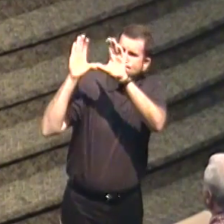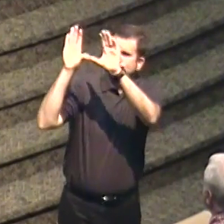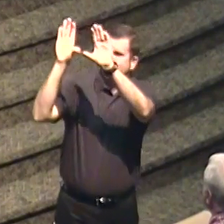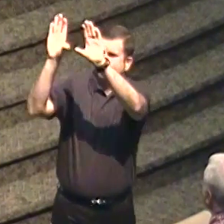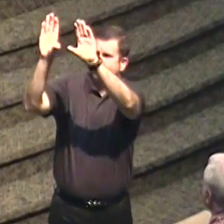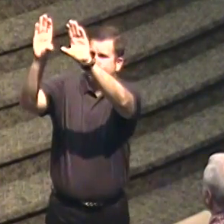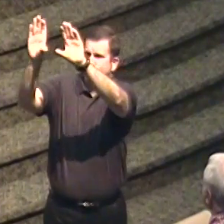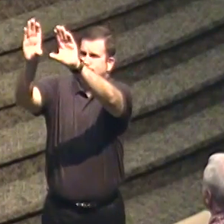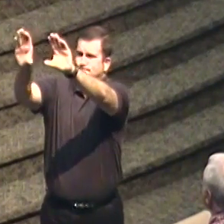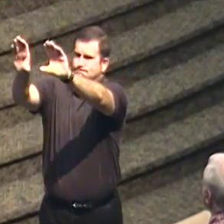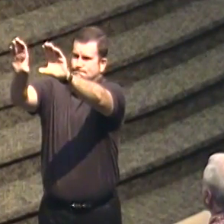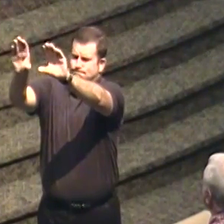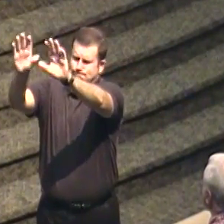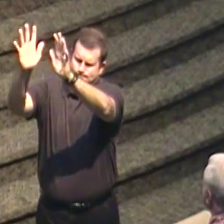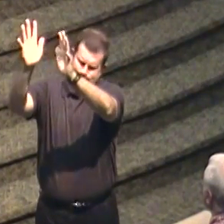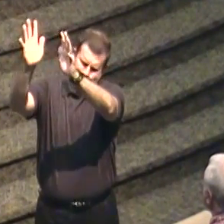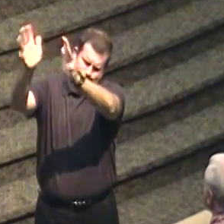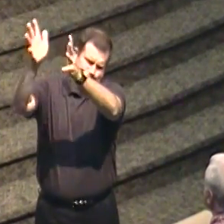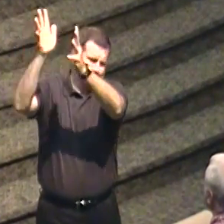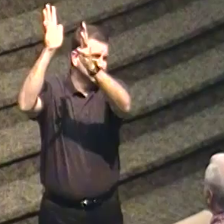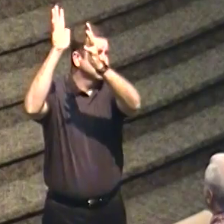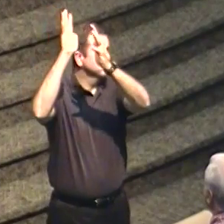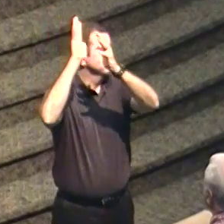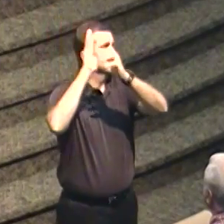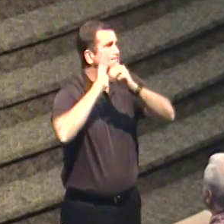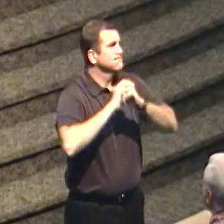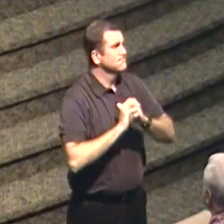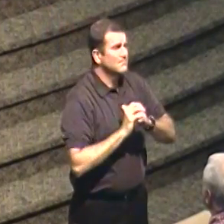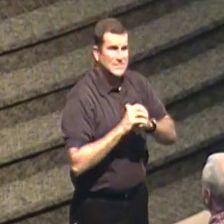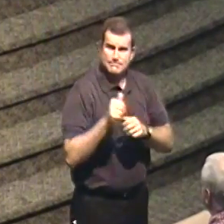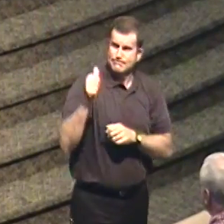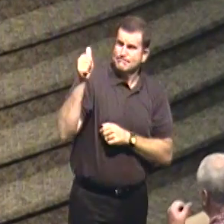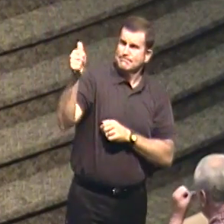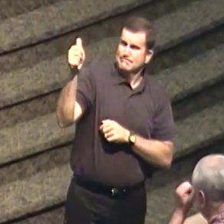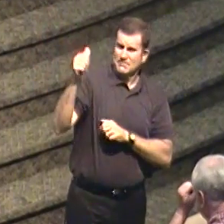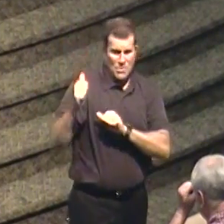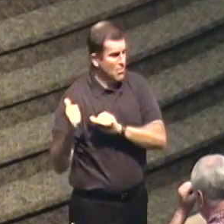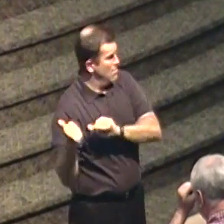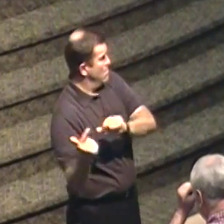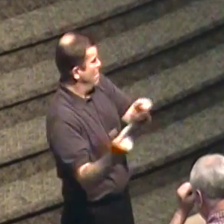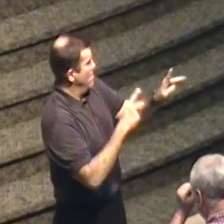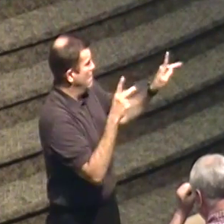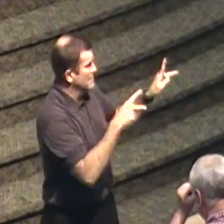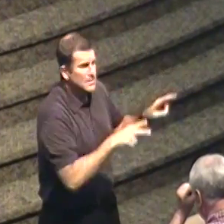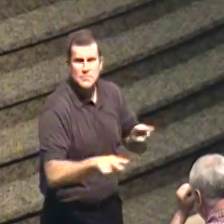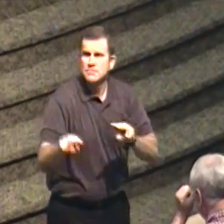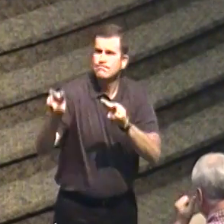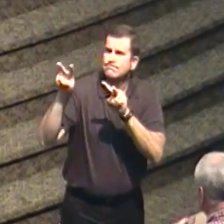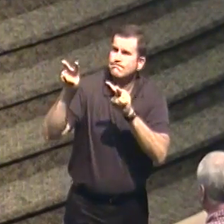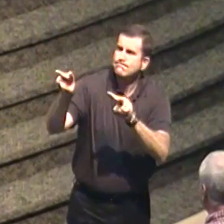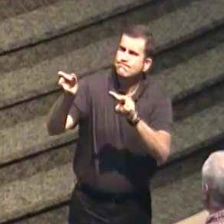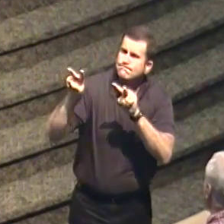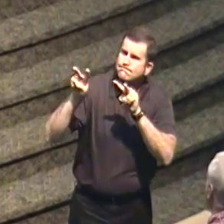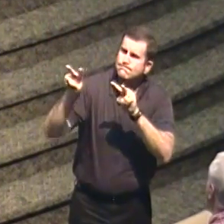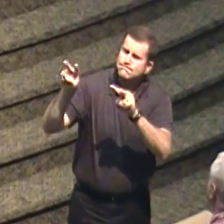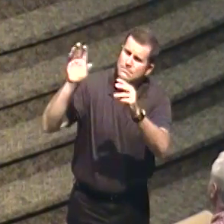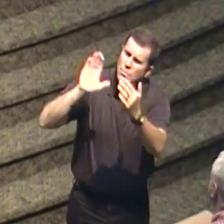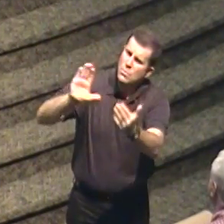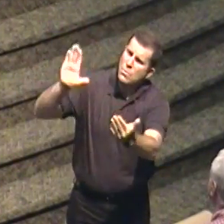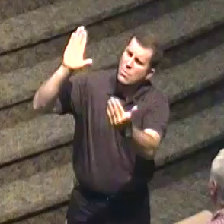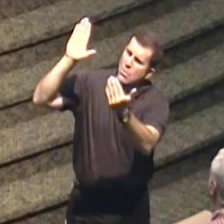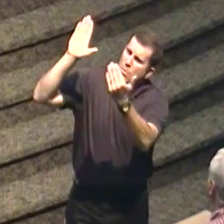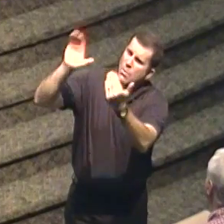sins they start in the hope